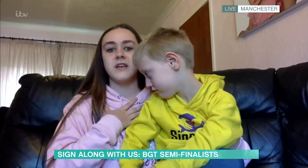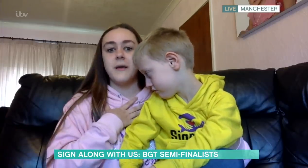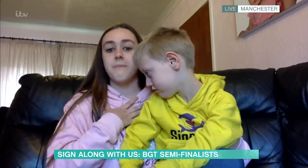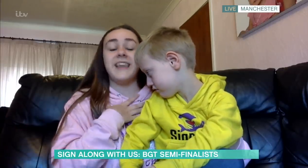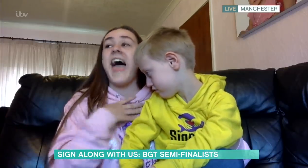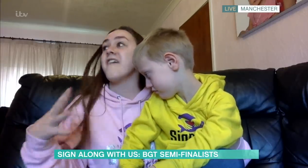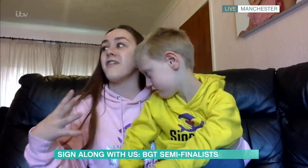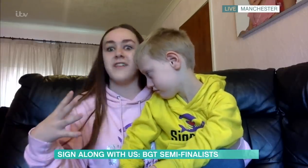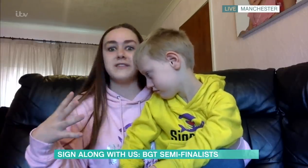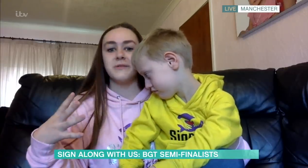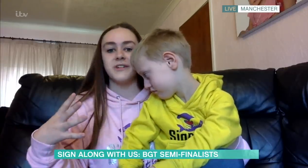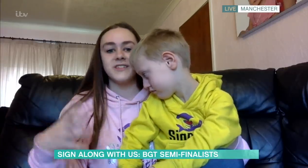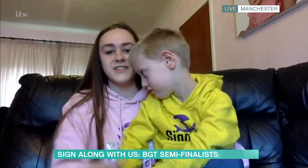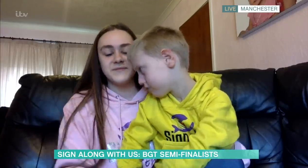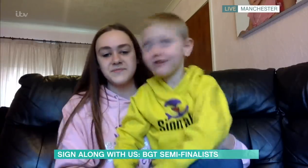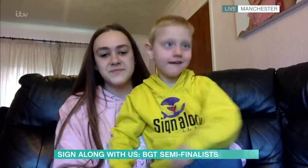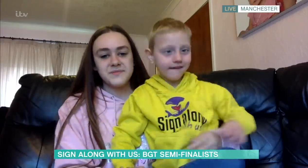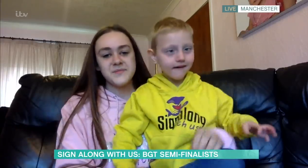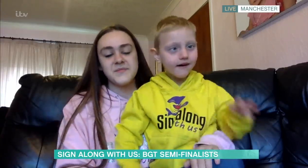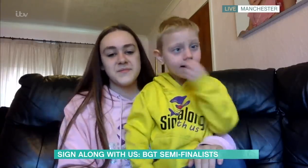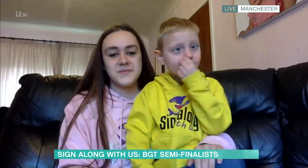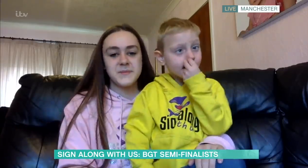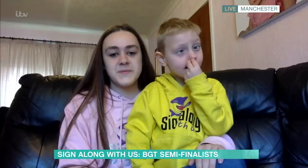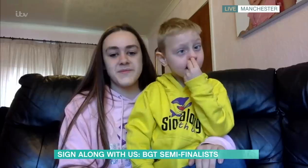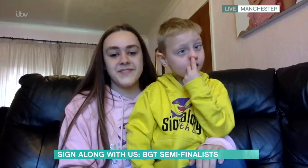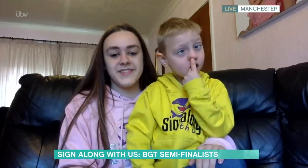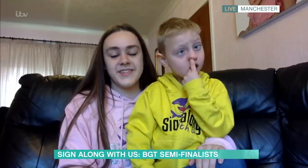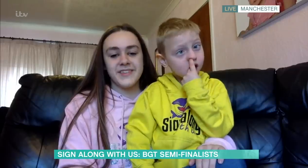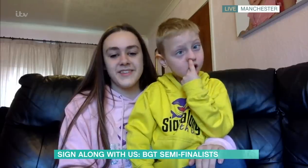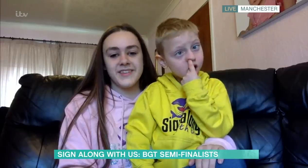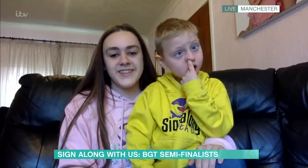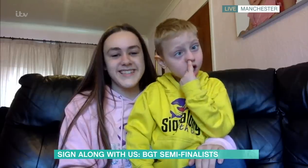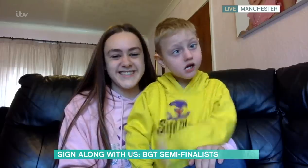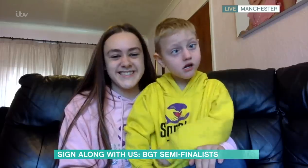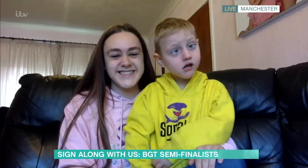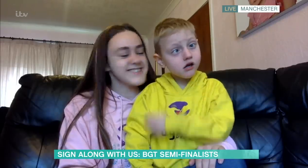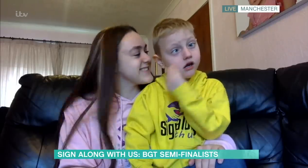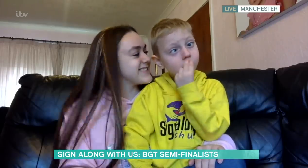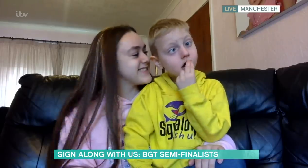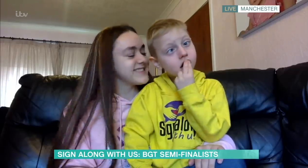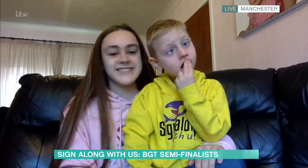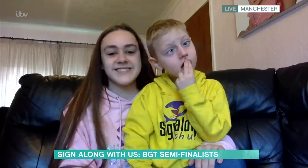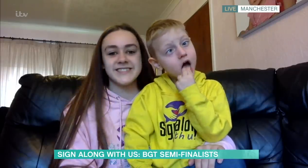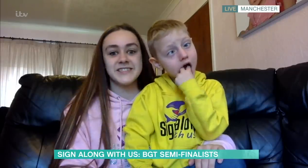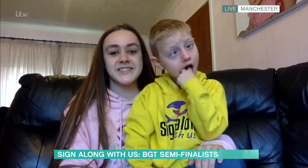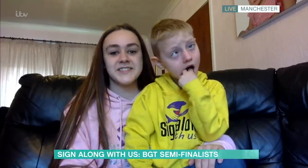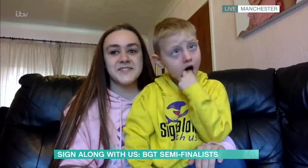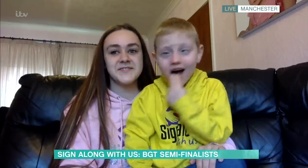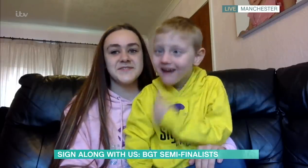mean everything to us. we have got a question for you, you two now. didn't know this was going to happen. Indeed, we didn't know this was going